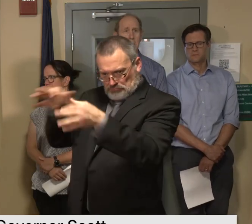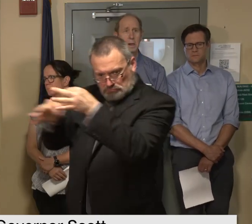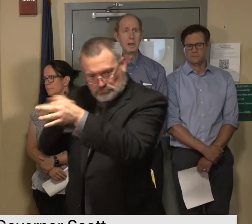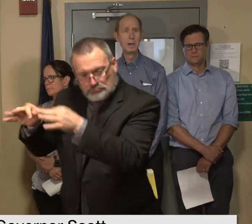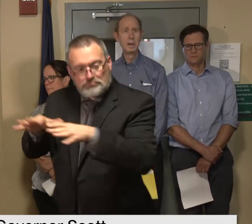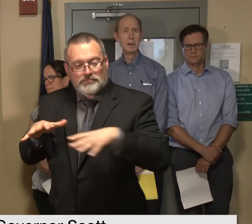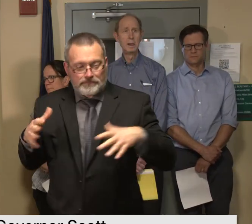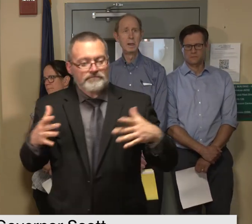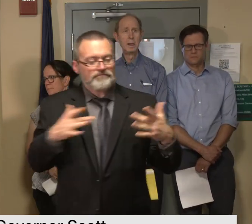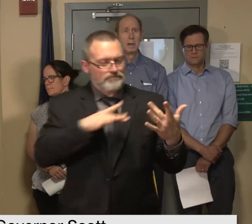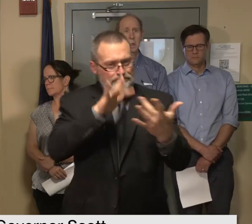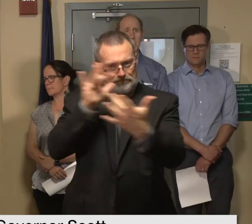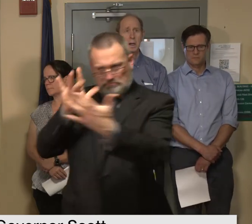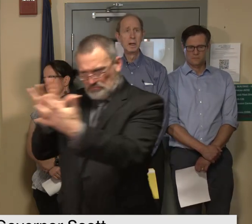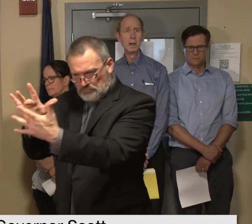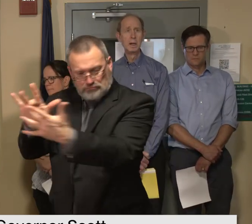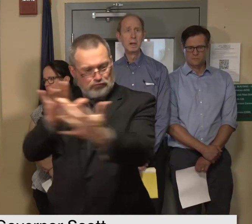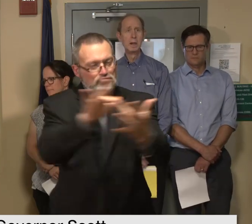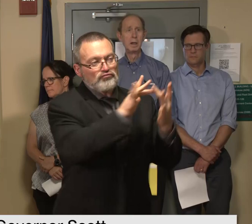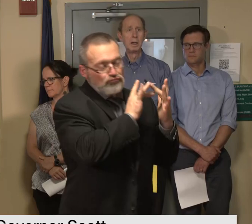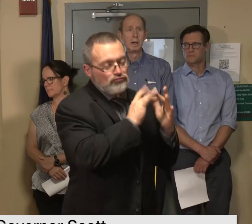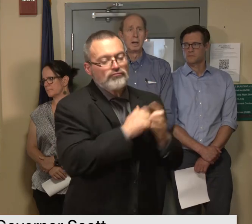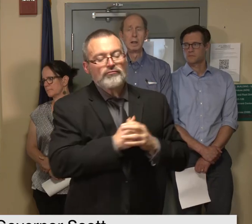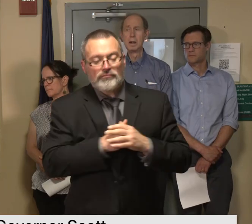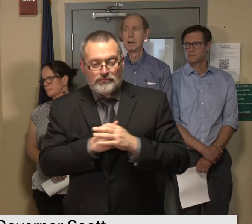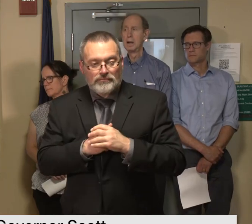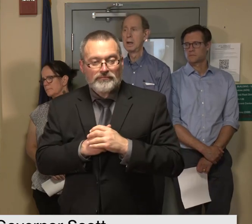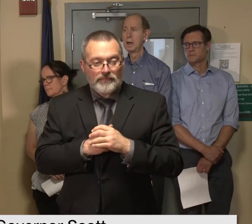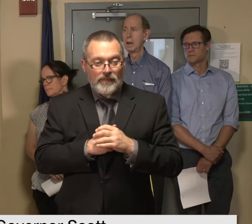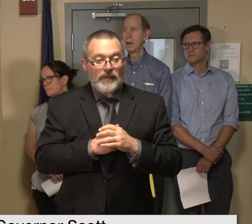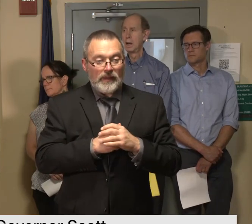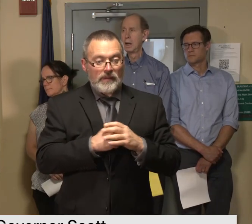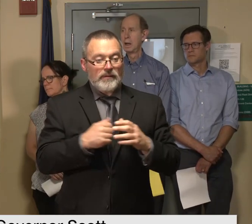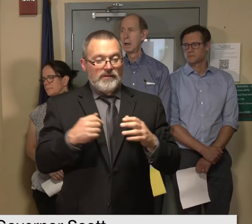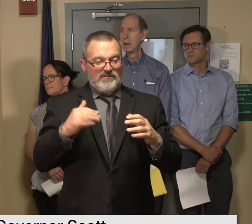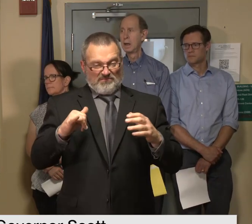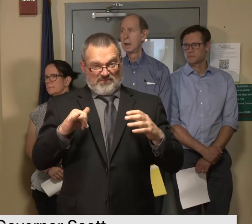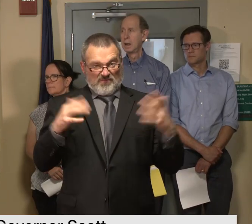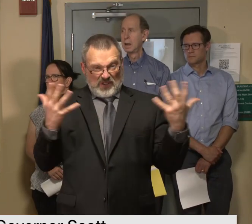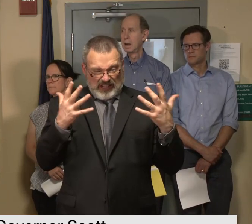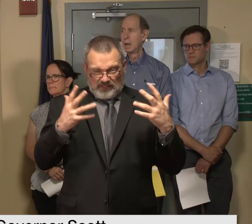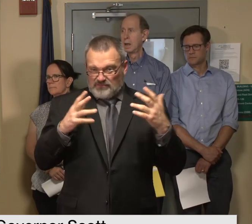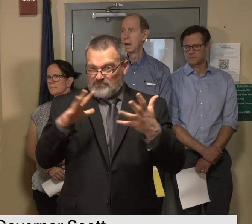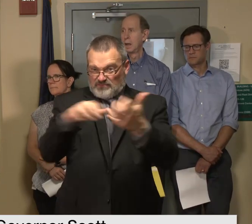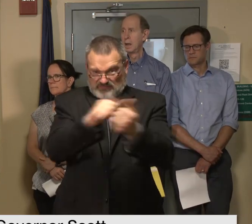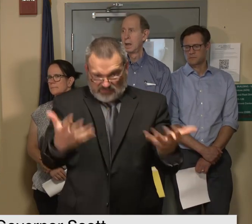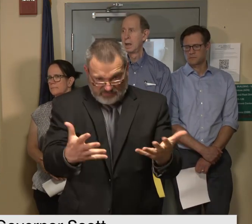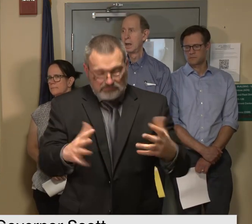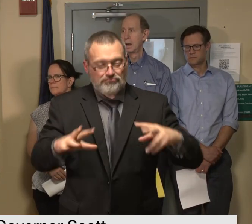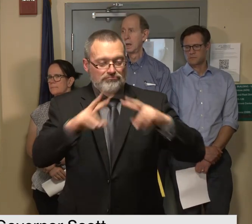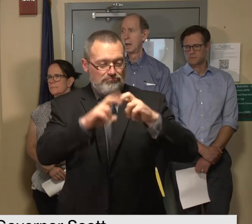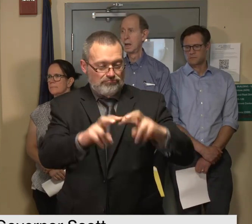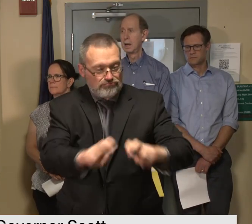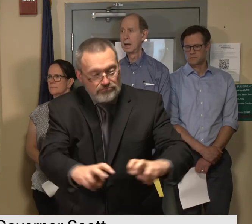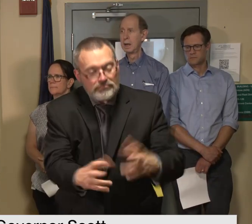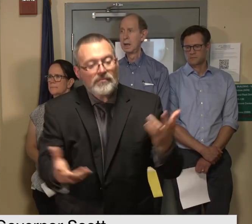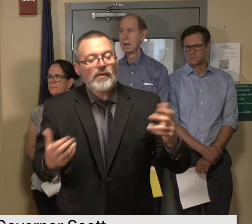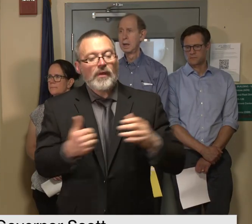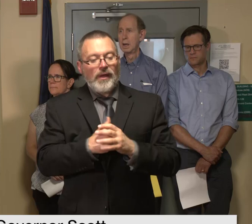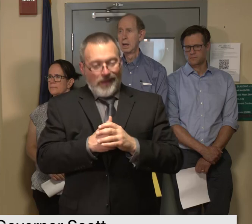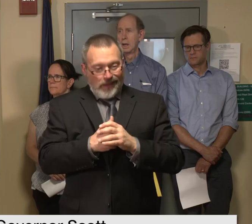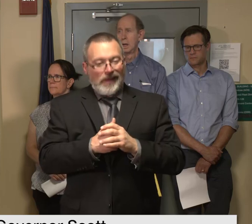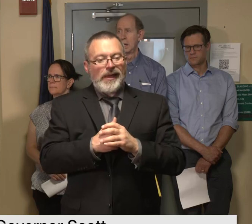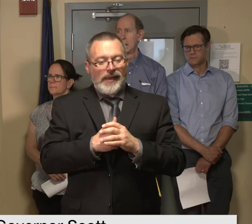with with everyone we'll be assessing the damage we'll be uh obviously requesting a